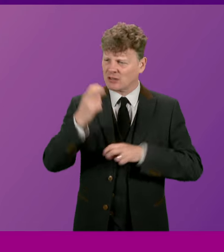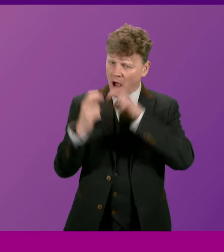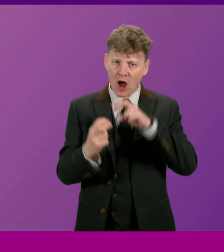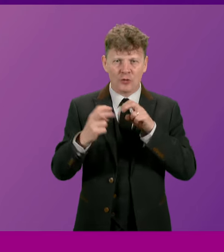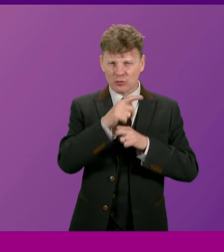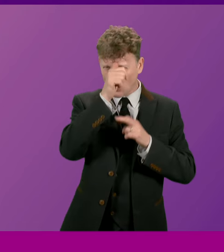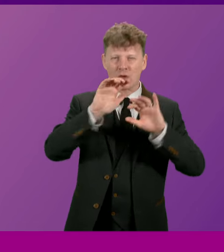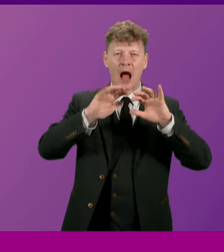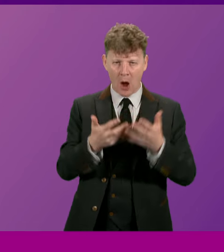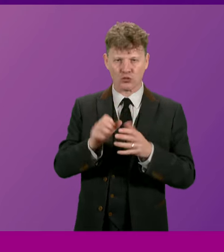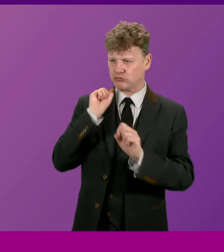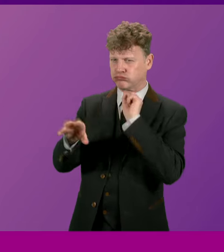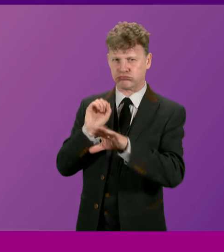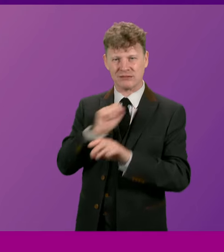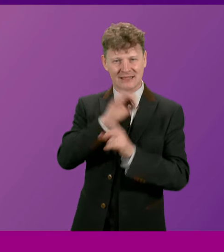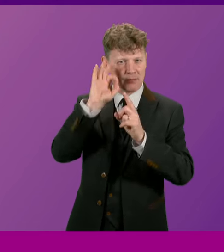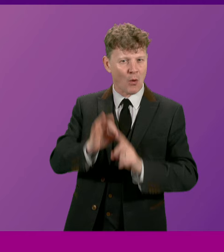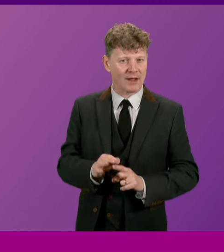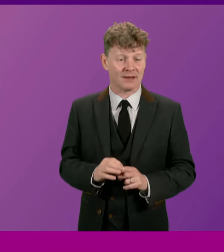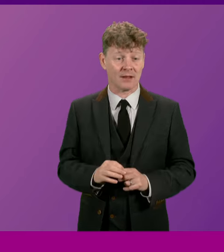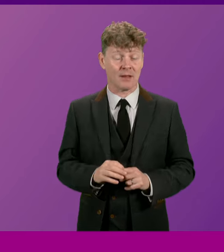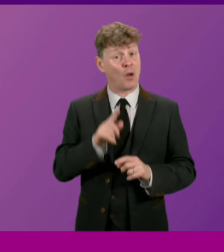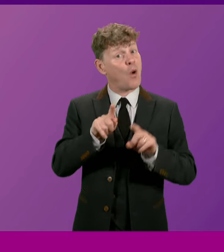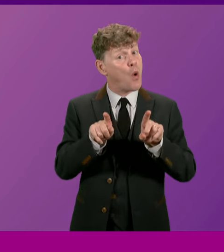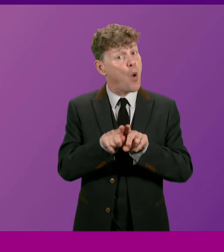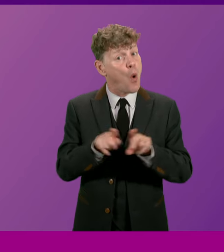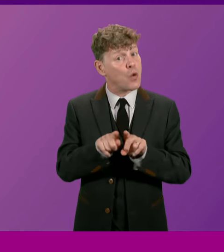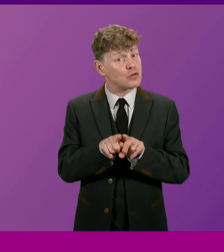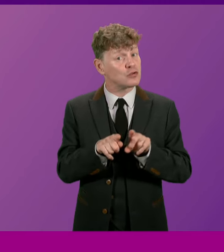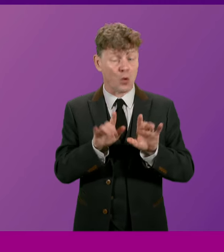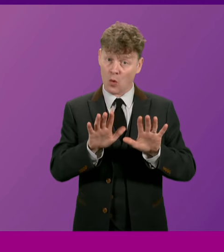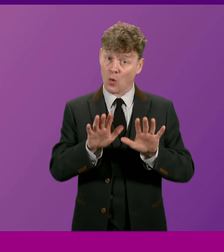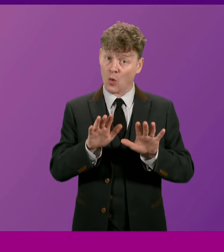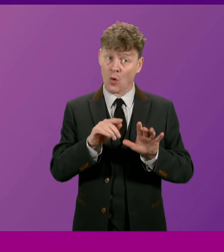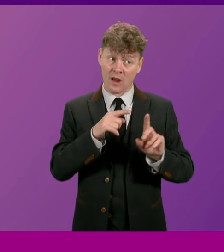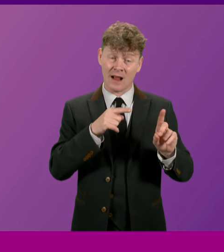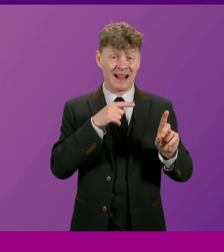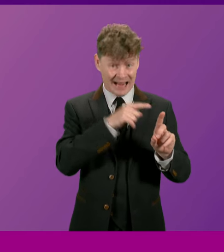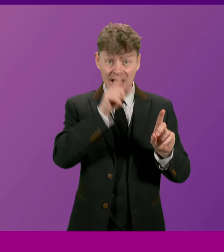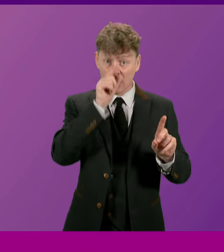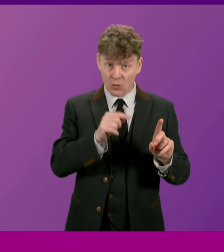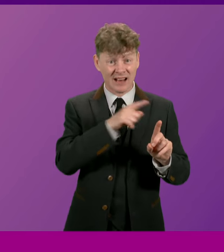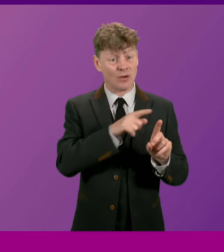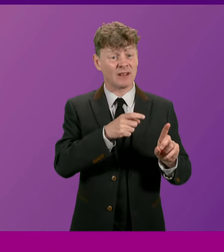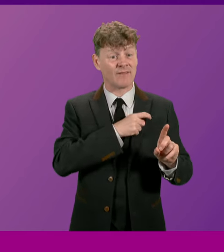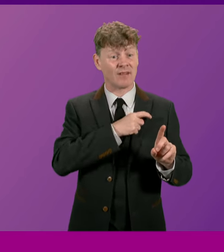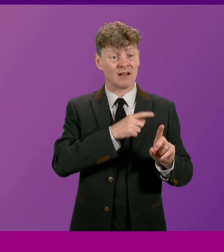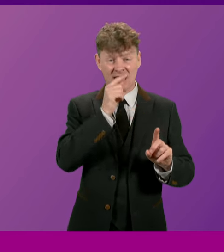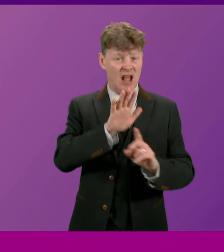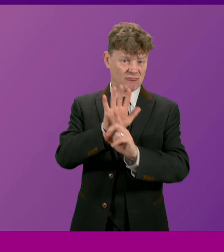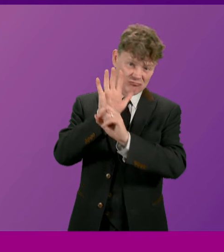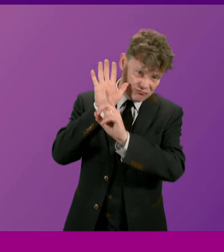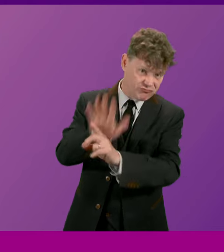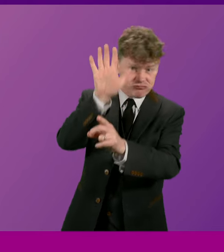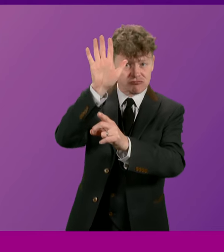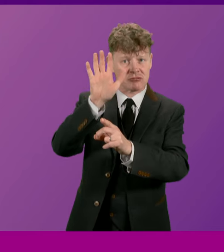his points across. And let's not pretend that he wasn't also of the ability or ever afraid to clamp a political opponent or a journalist